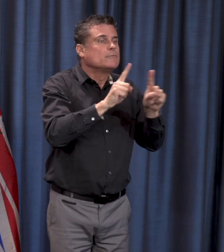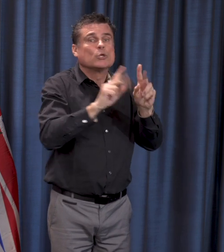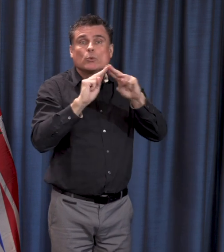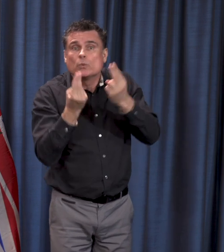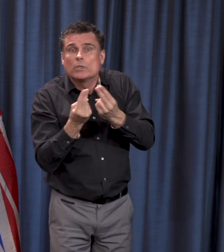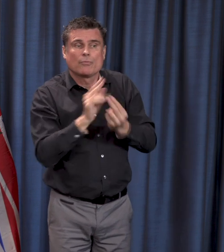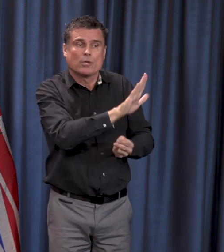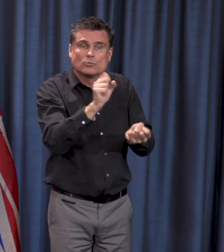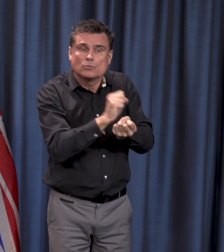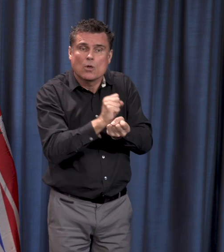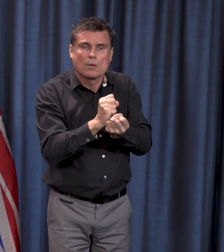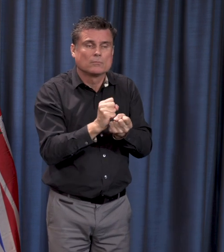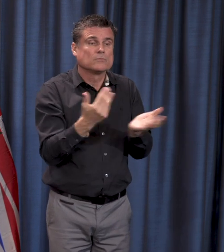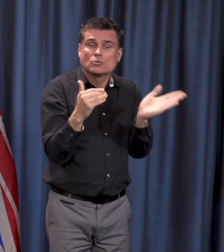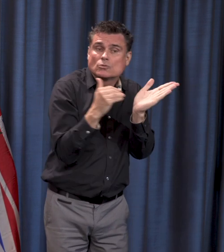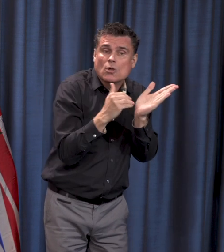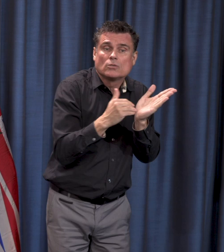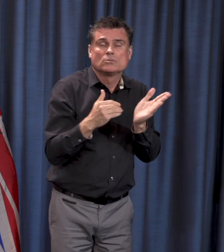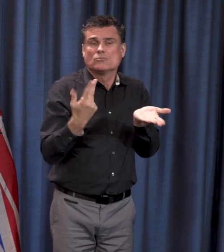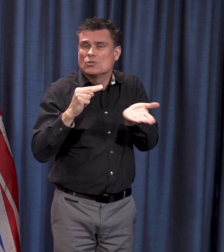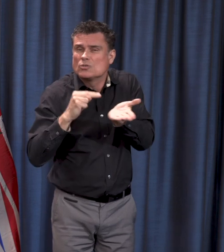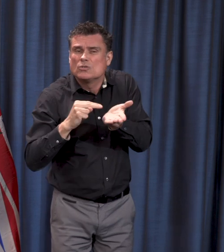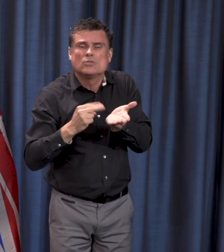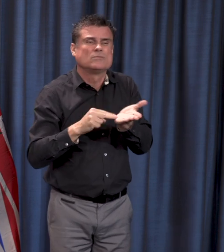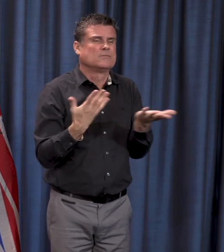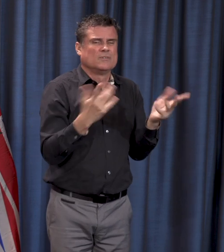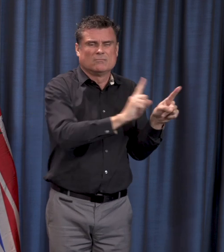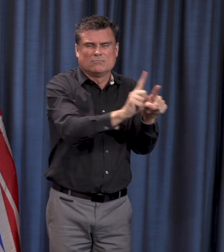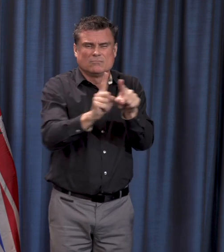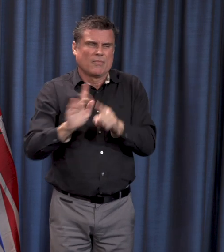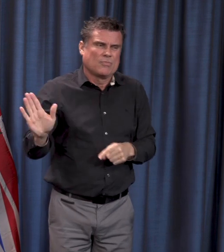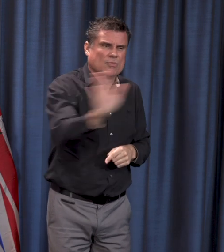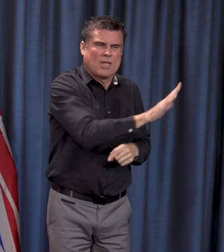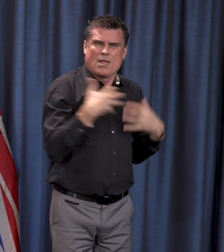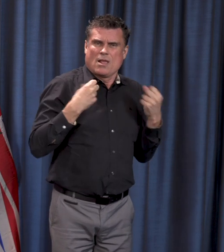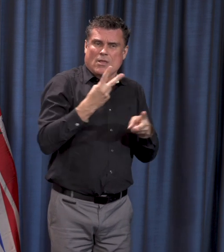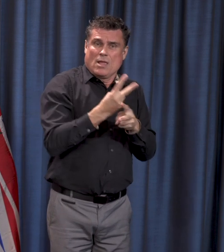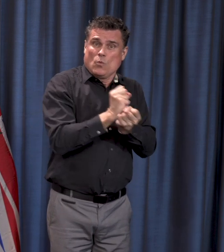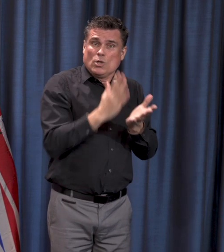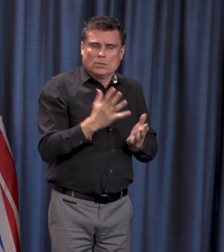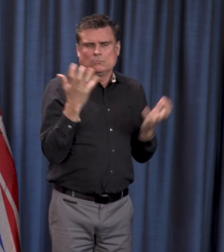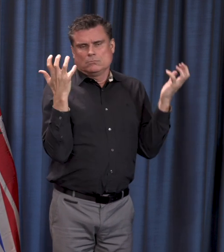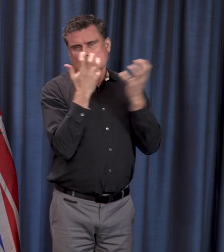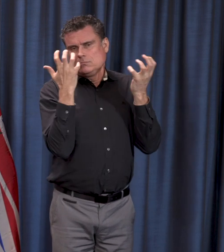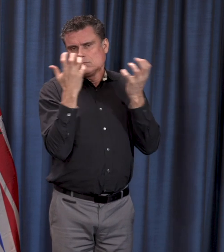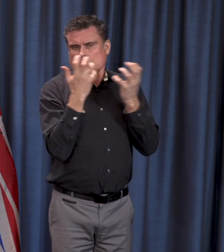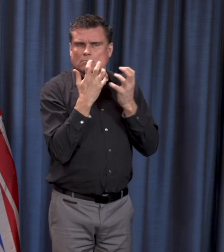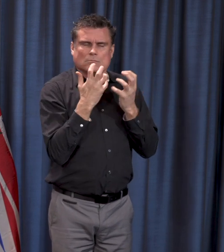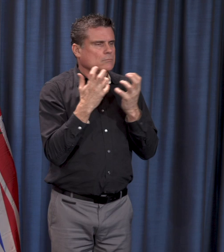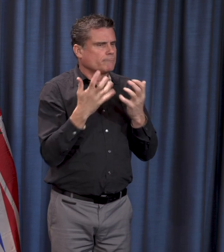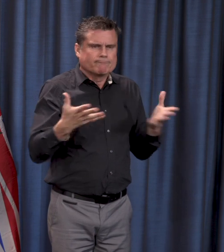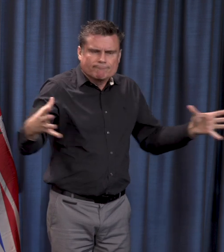of BC, the Doctors of BC. The Health Hospital Employees Union has engaged with us and others